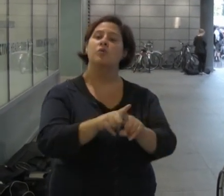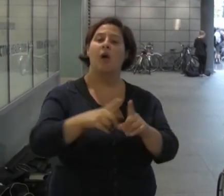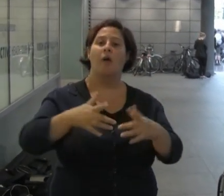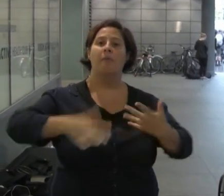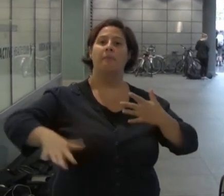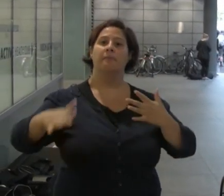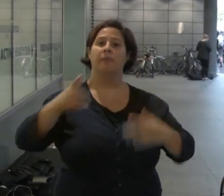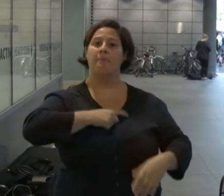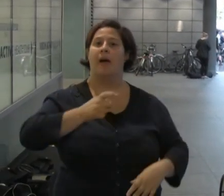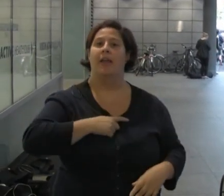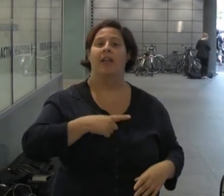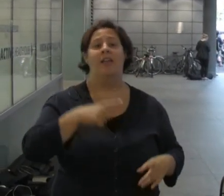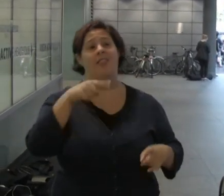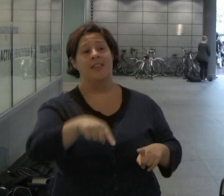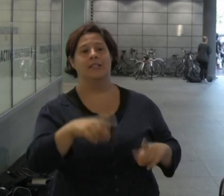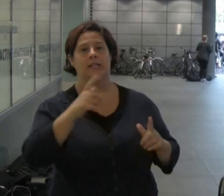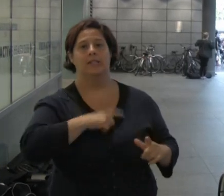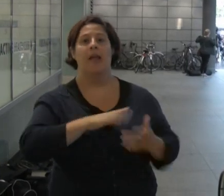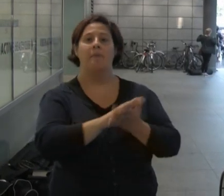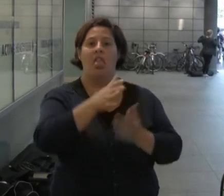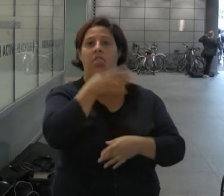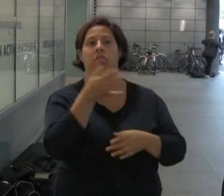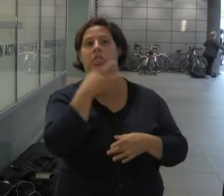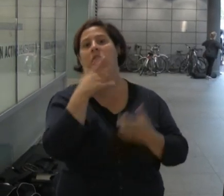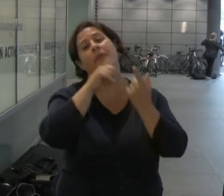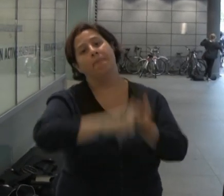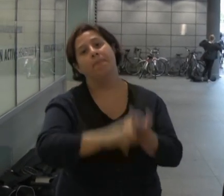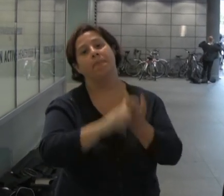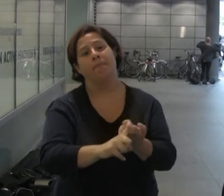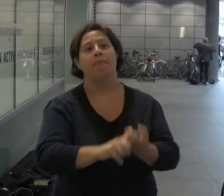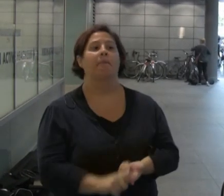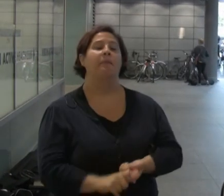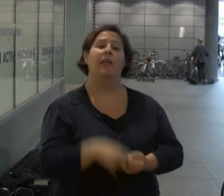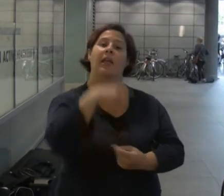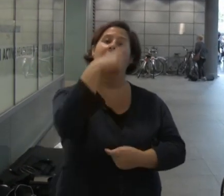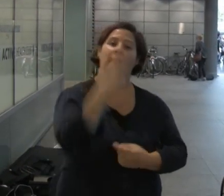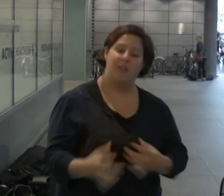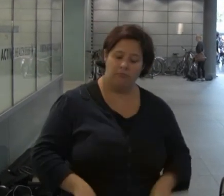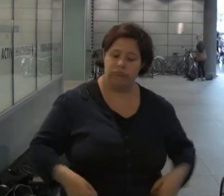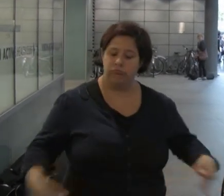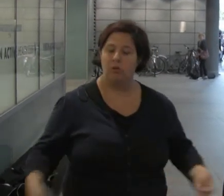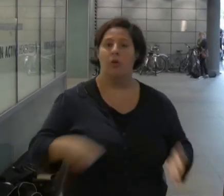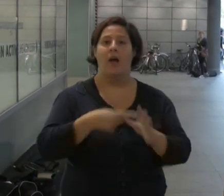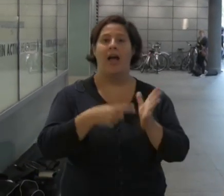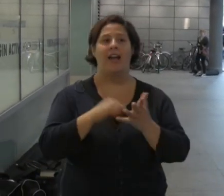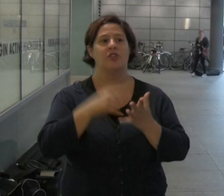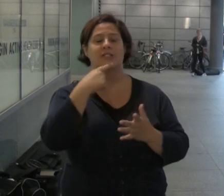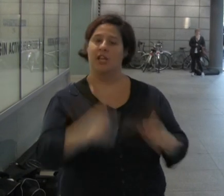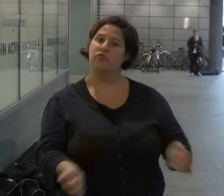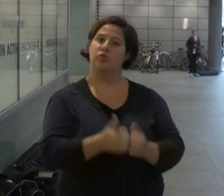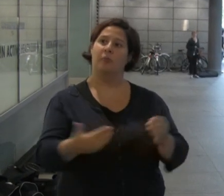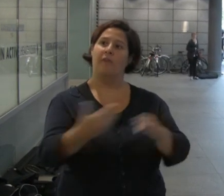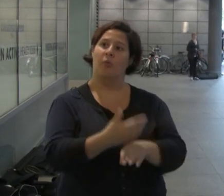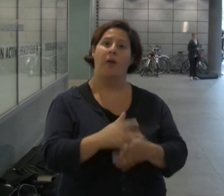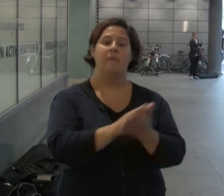anxiety led him to drink heavily and he became a trolling alcoholic. He was left penniless after ATOS found him fit for work and he